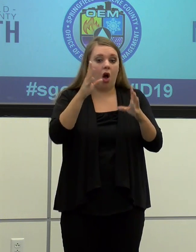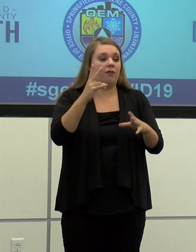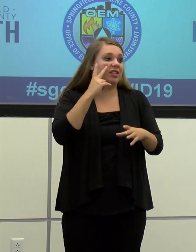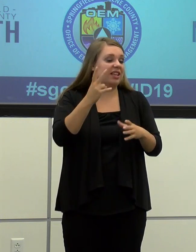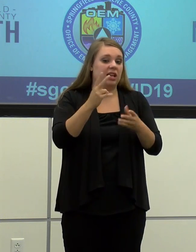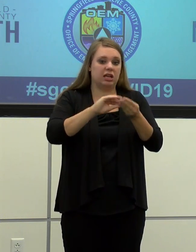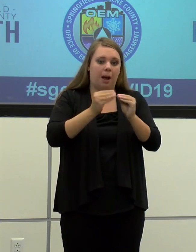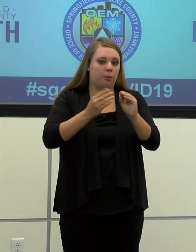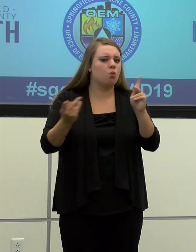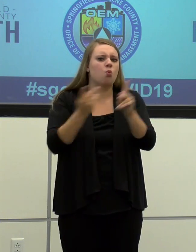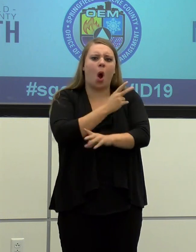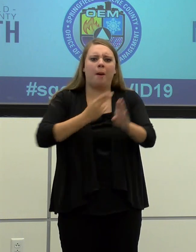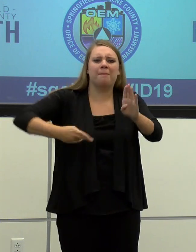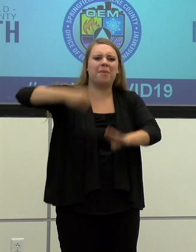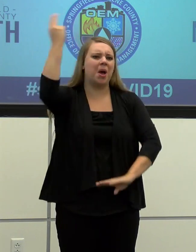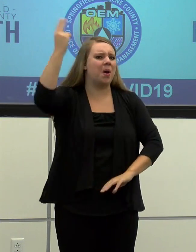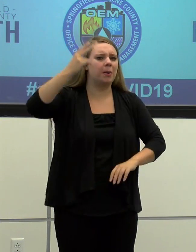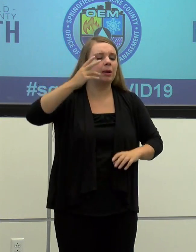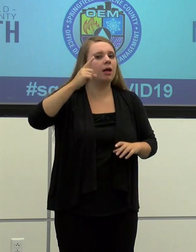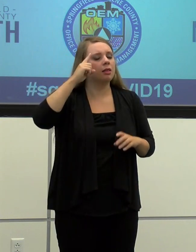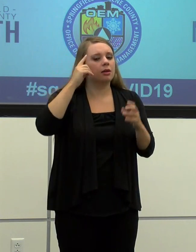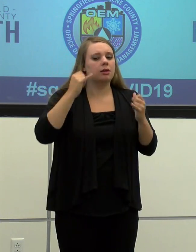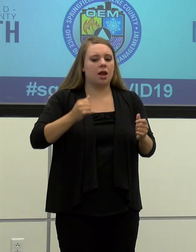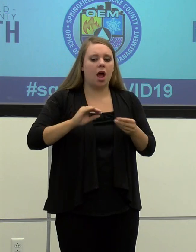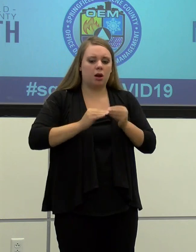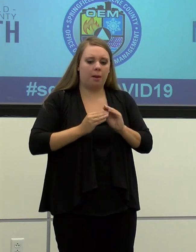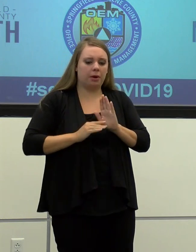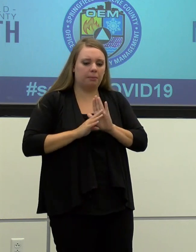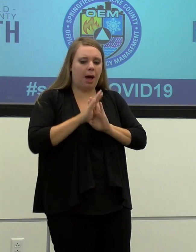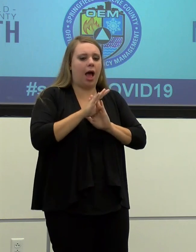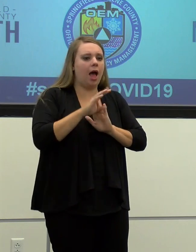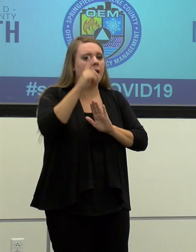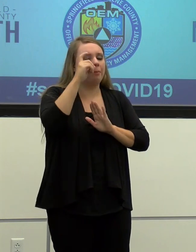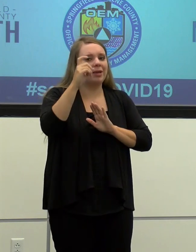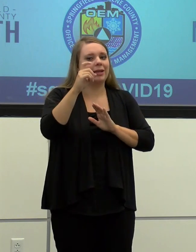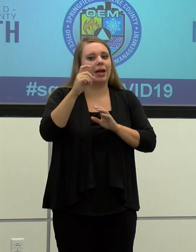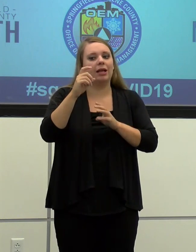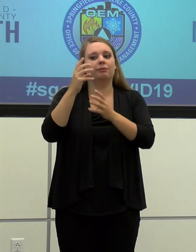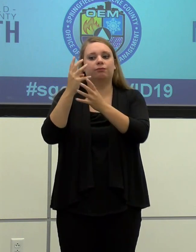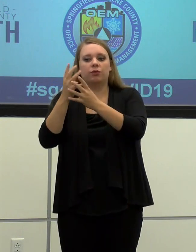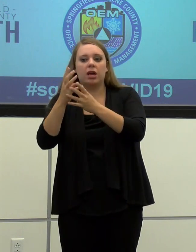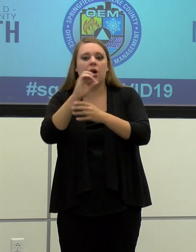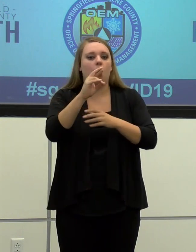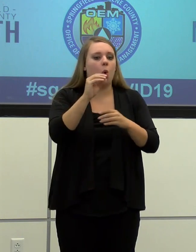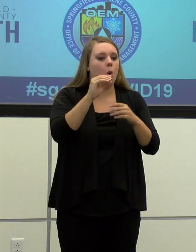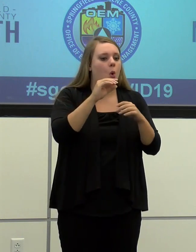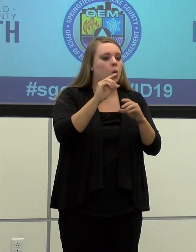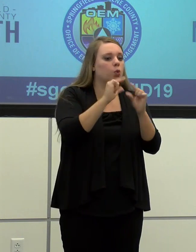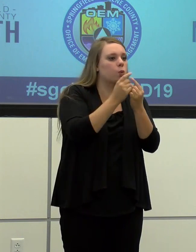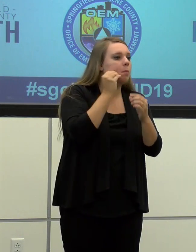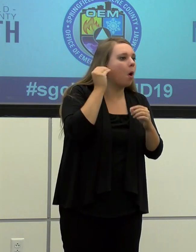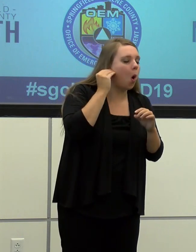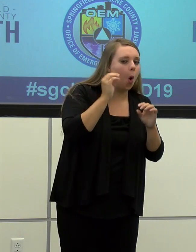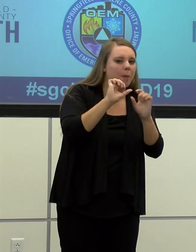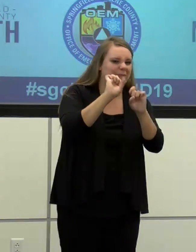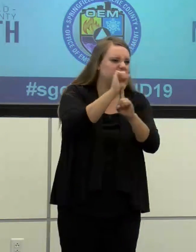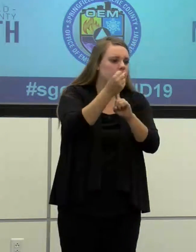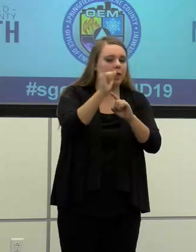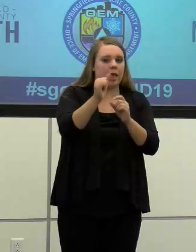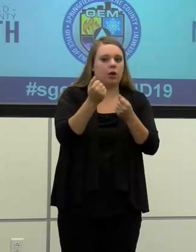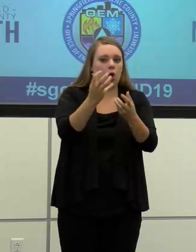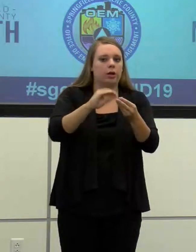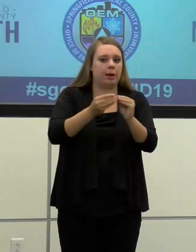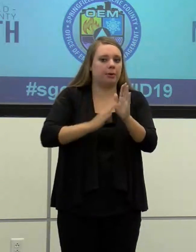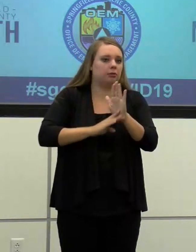I think that, uh, what we've got is a spike in institutional cases, which are driving numbers up. Um, and I